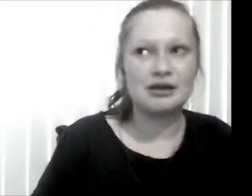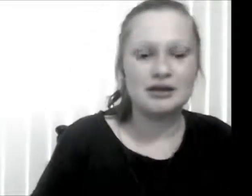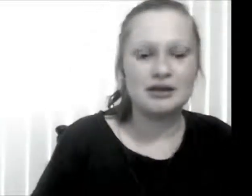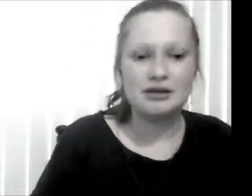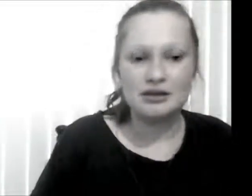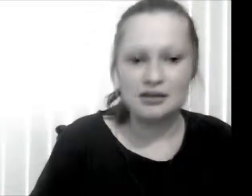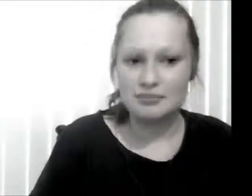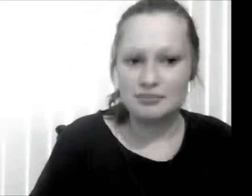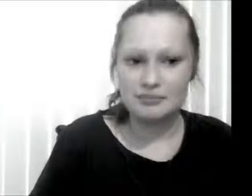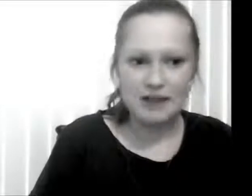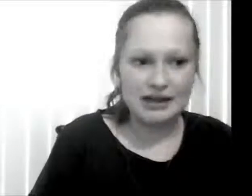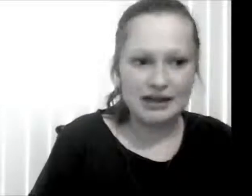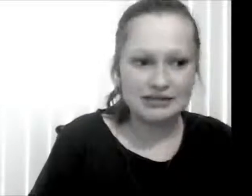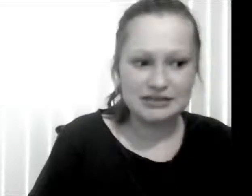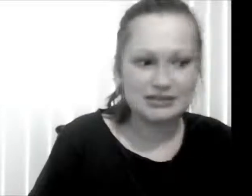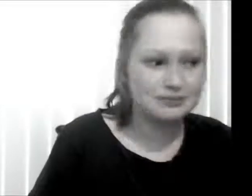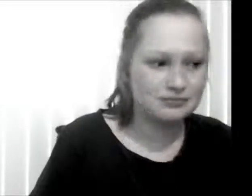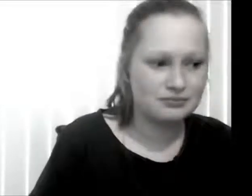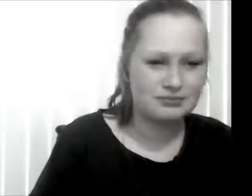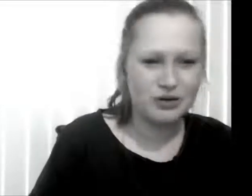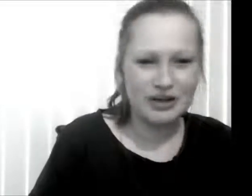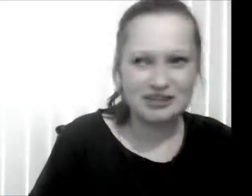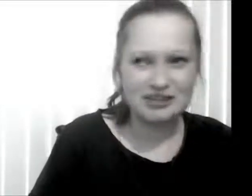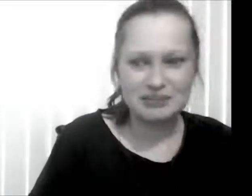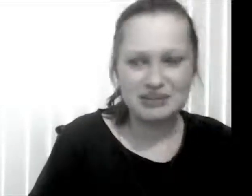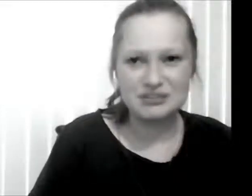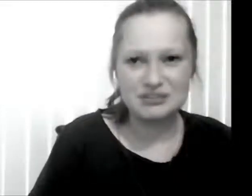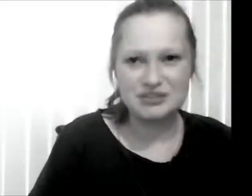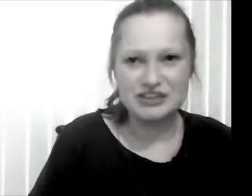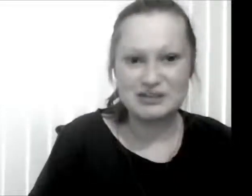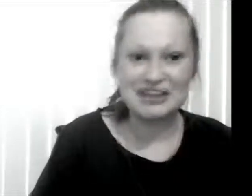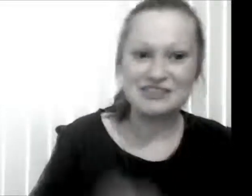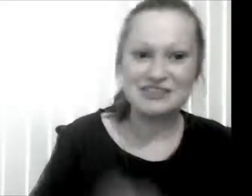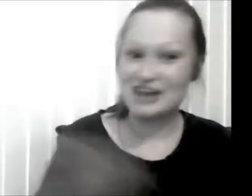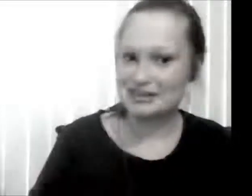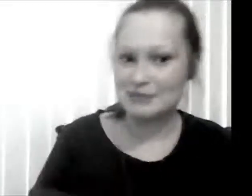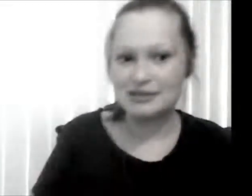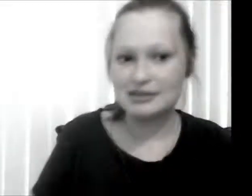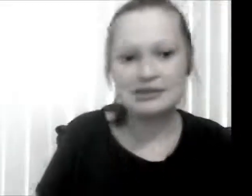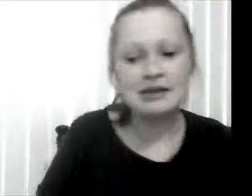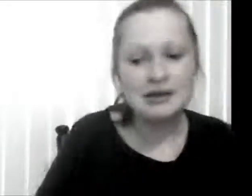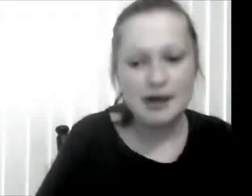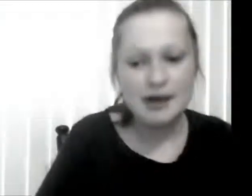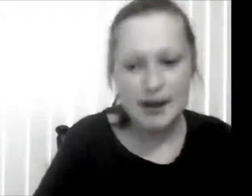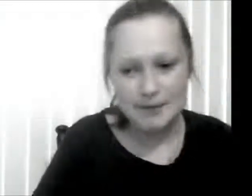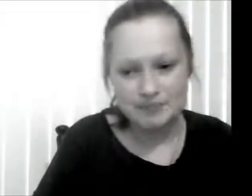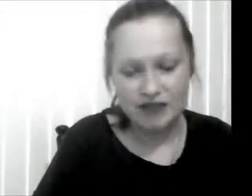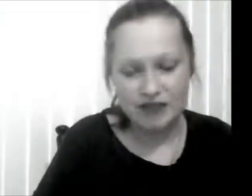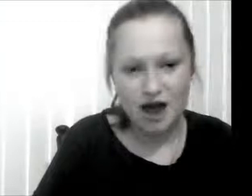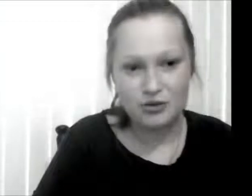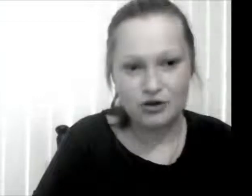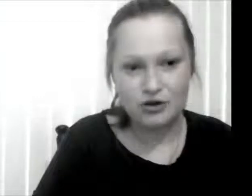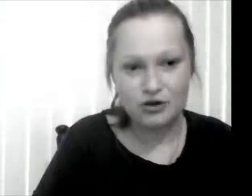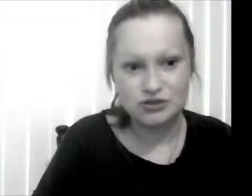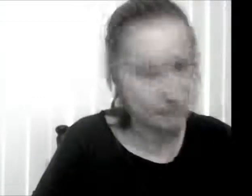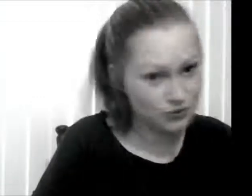by end of this. Okay this month's almost finished. By the end of next month um I want to go to the zoo